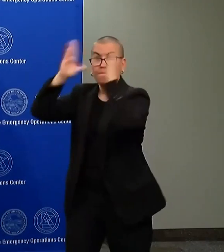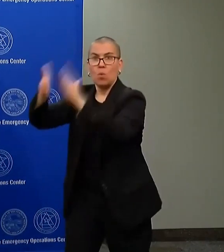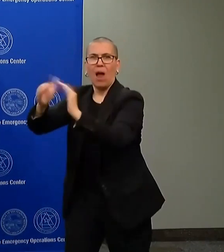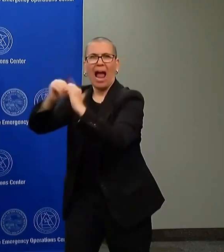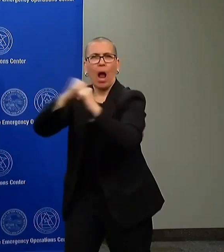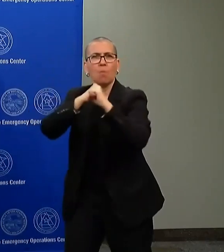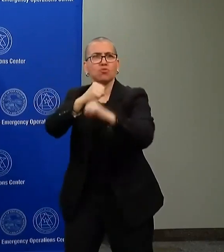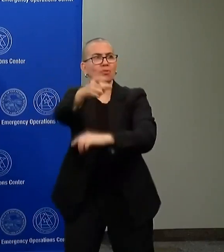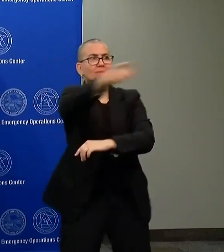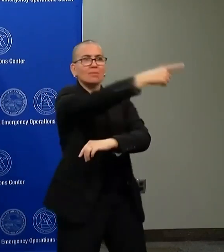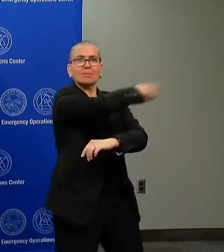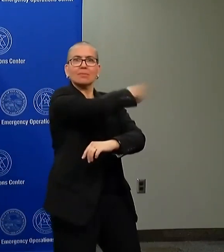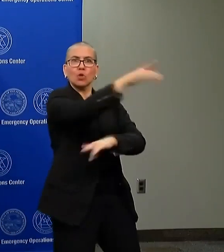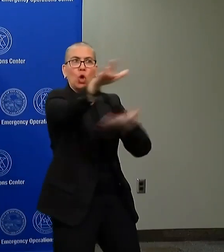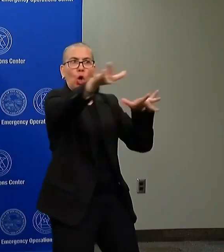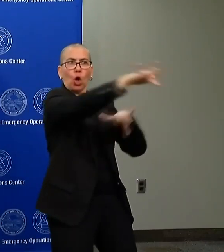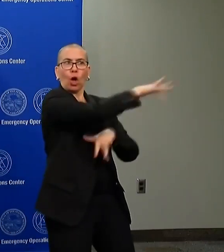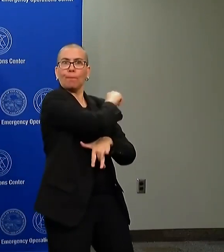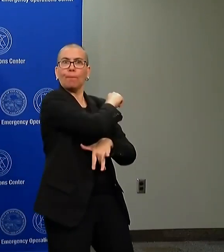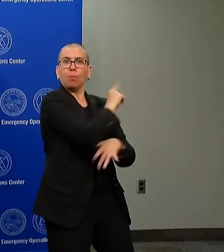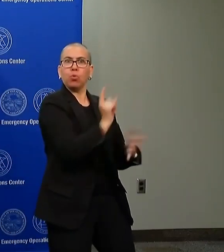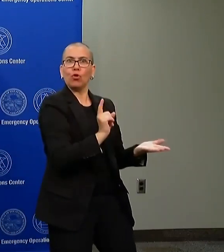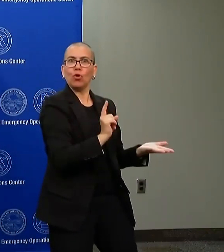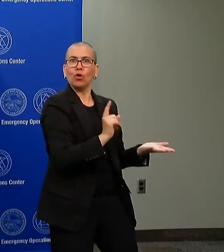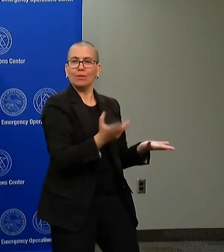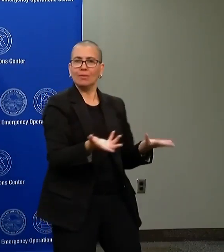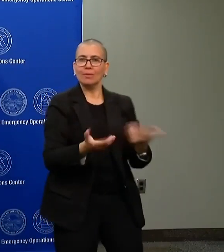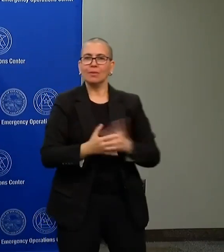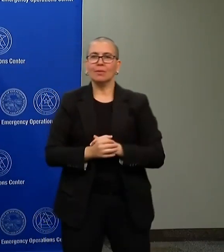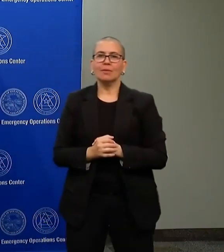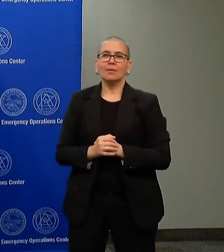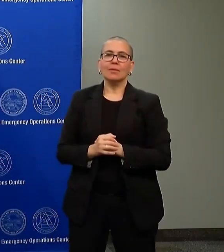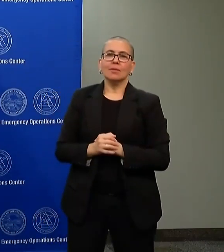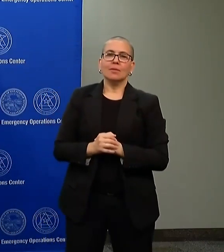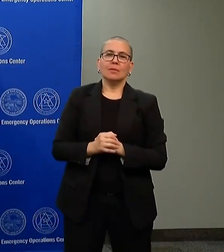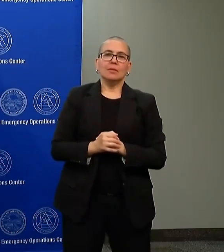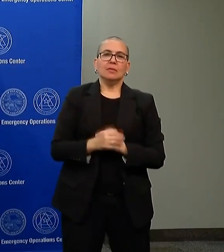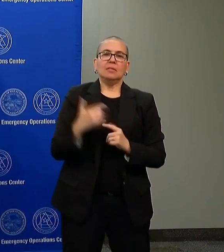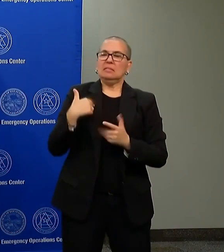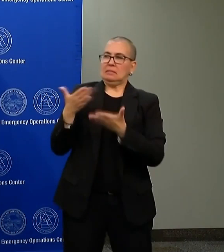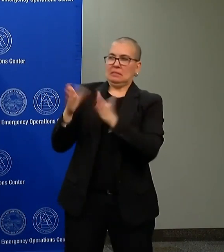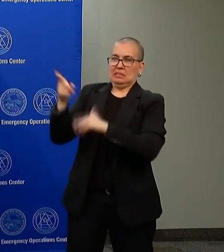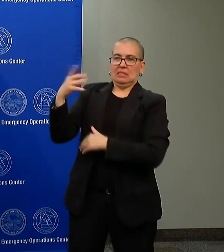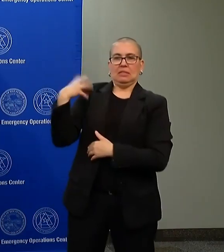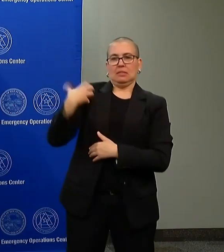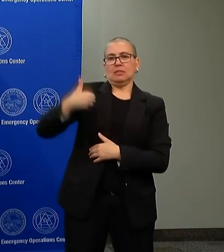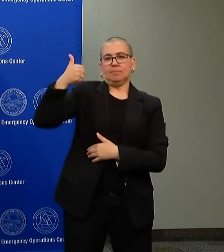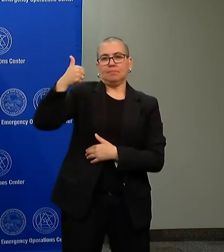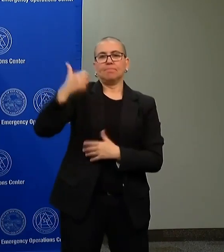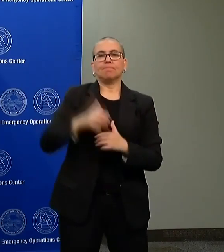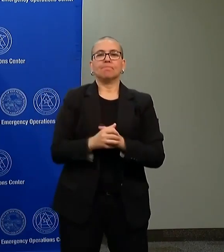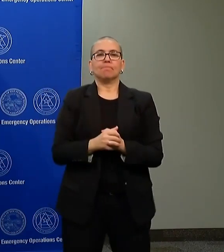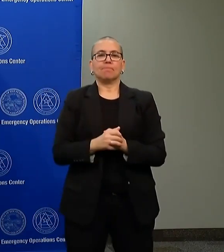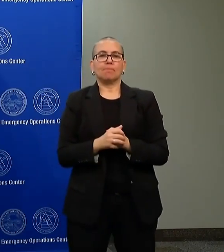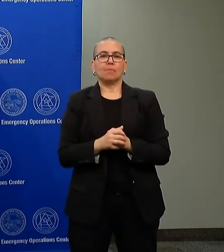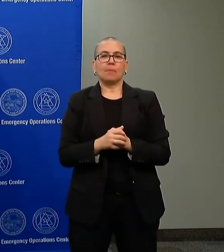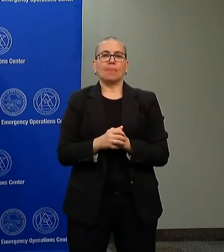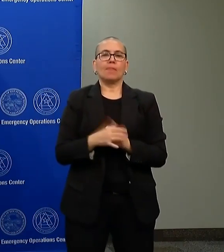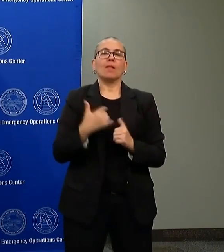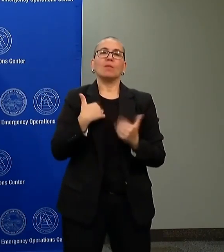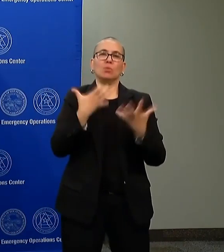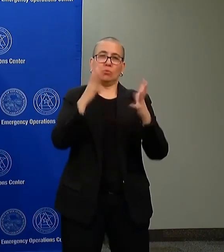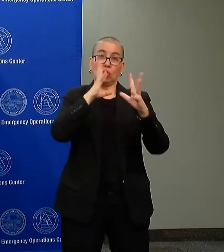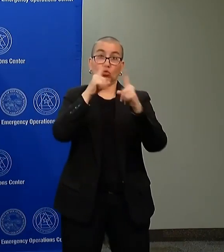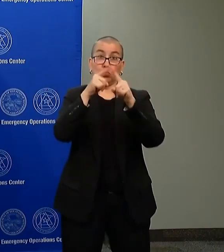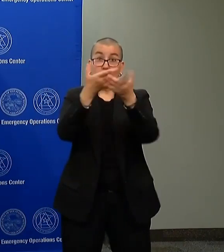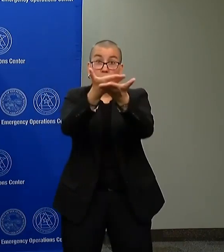he comes up here. And this is one, again, as I think all of us is being as transparent as possible. I'm speaking to Minnesotans now about articulating a plan.